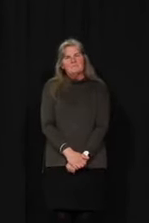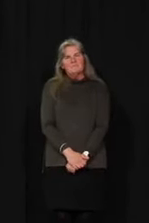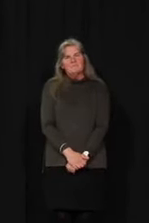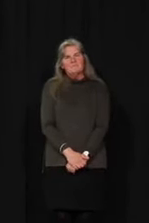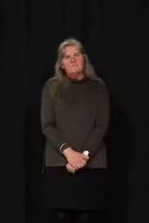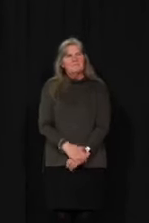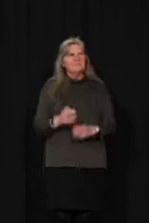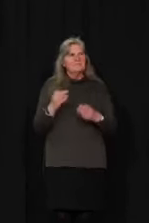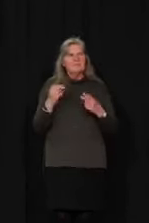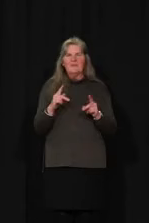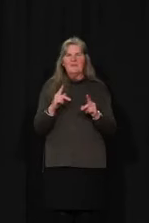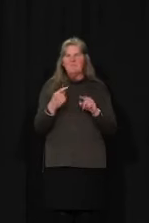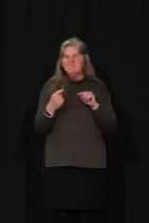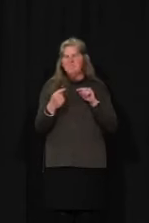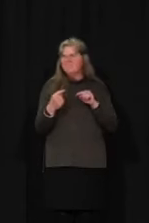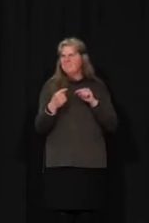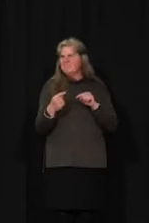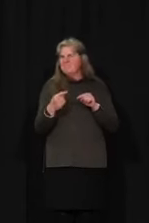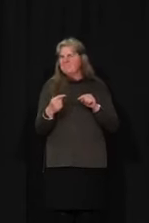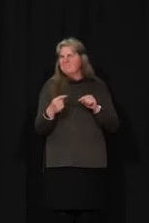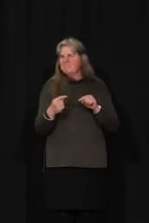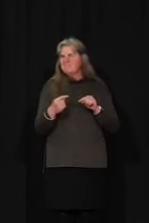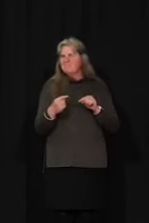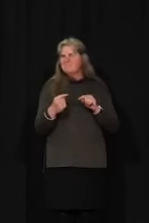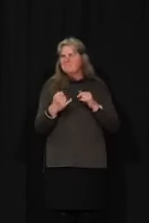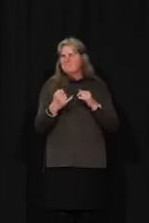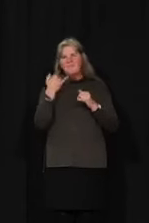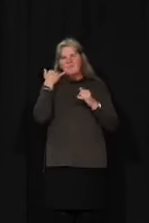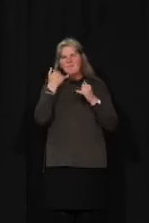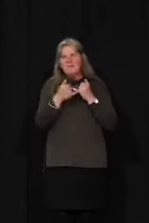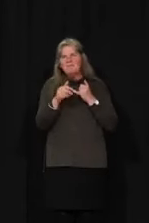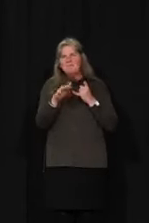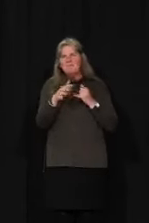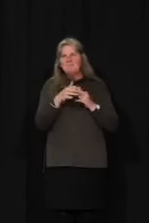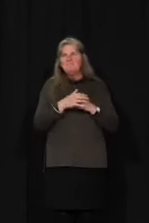Okay, well, we're still trying to make this work. One more time?